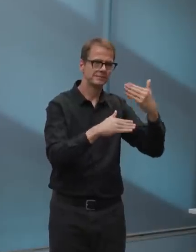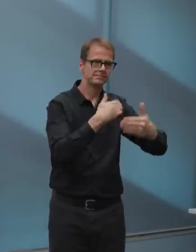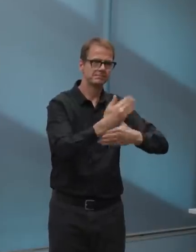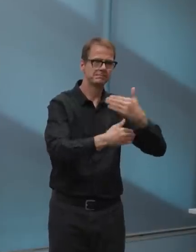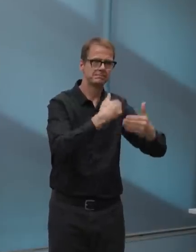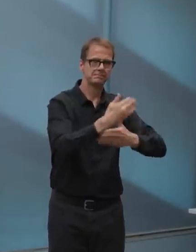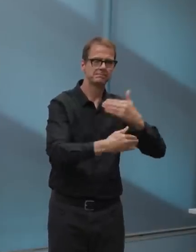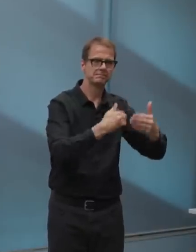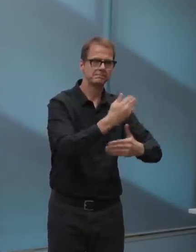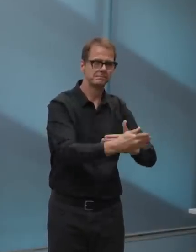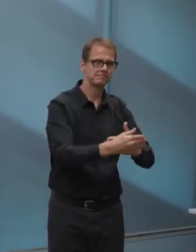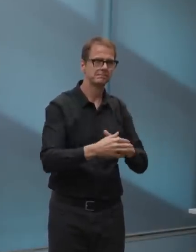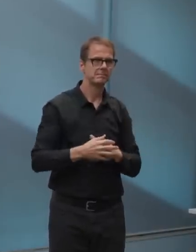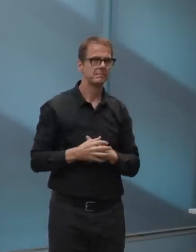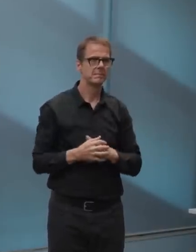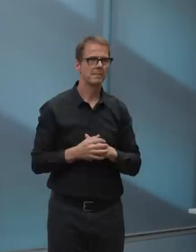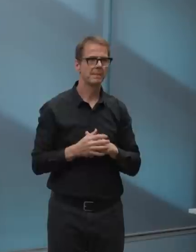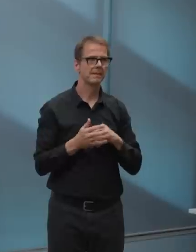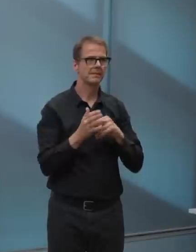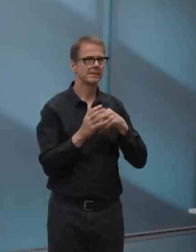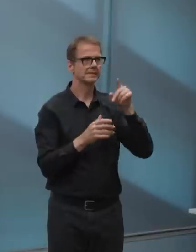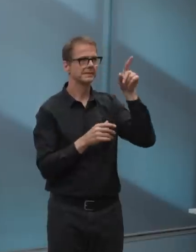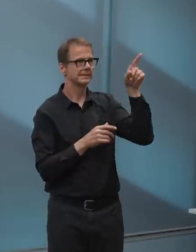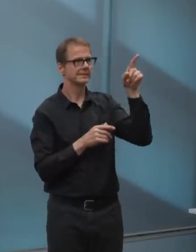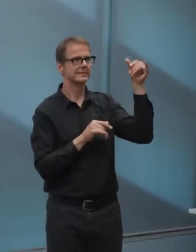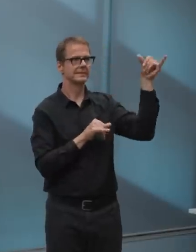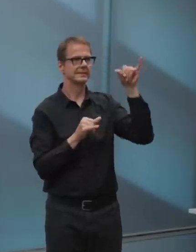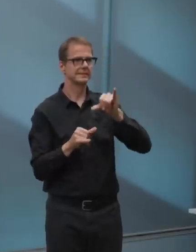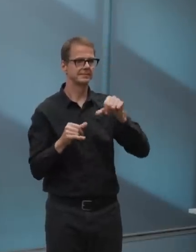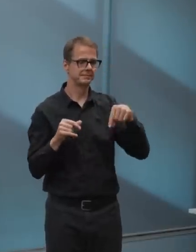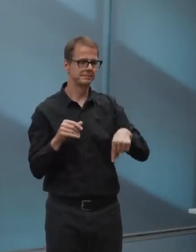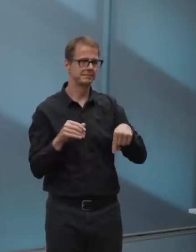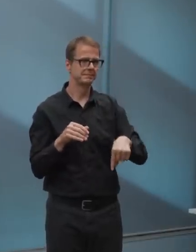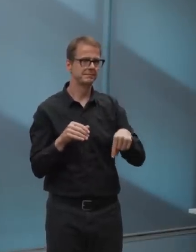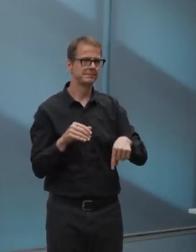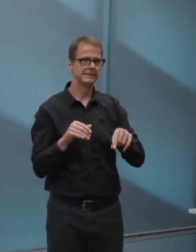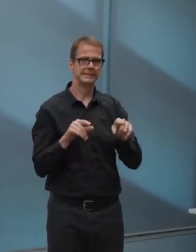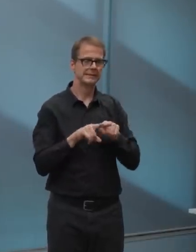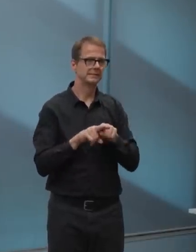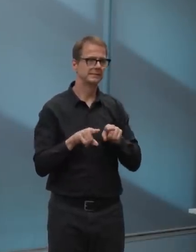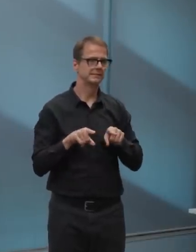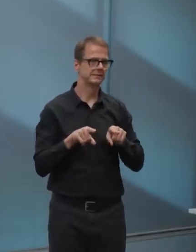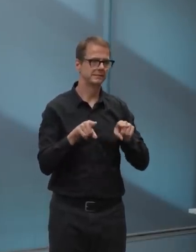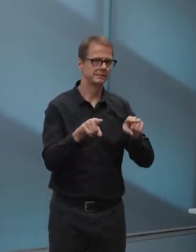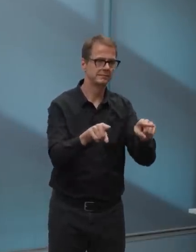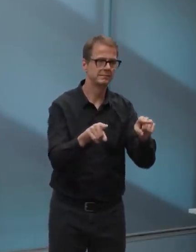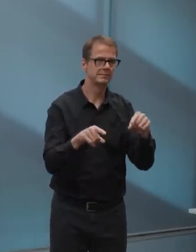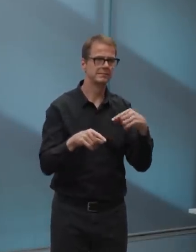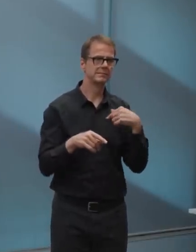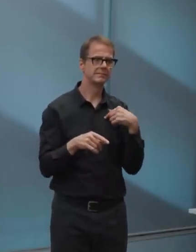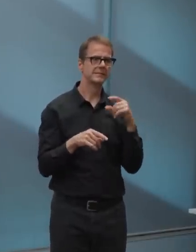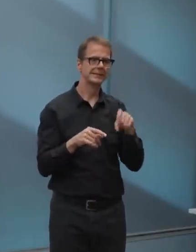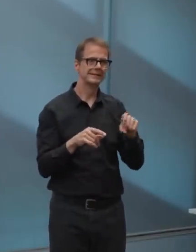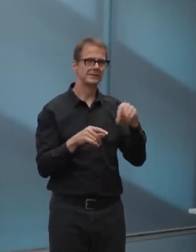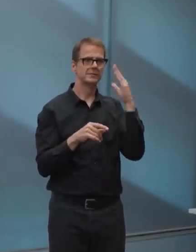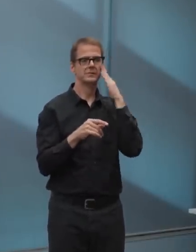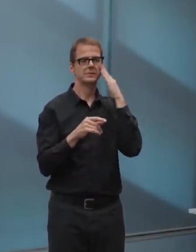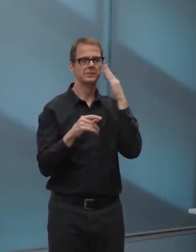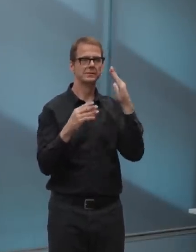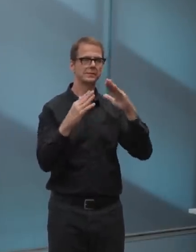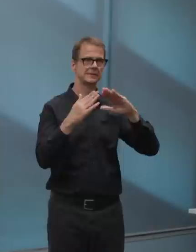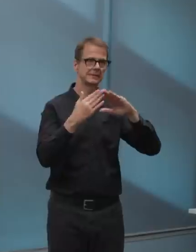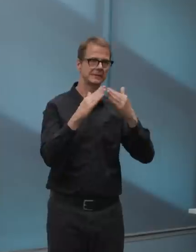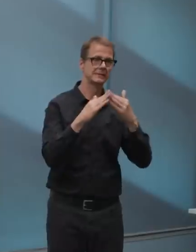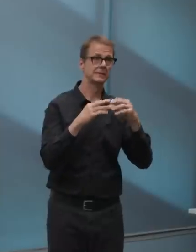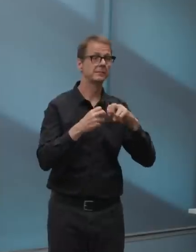are immediate and deep, uh, shortfalls in transit systems in, uh, in all cities that run them, but basically the larger